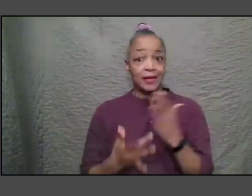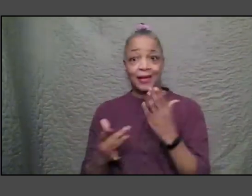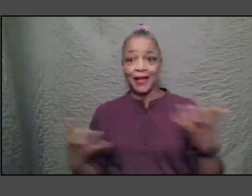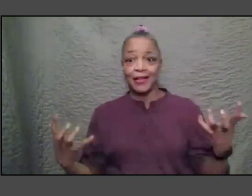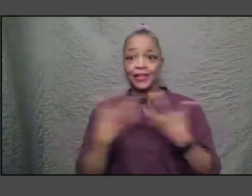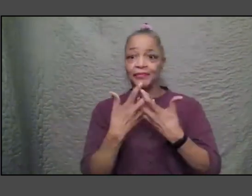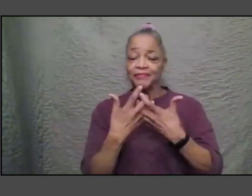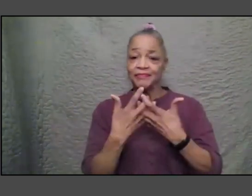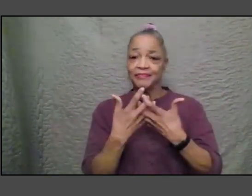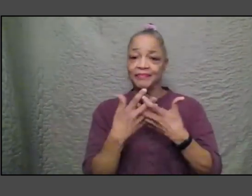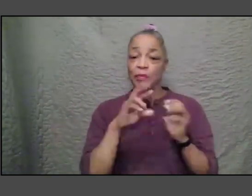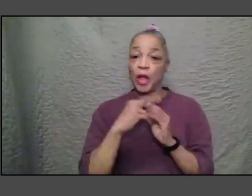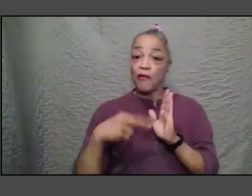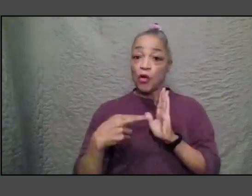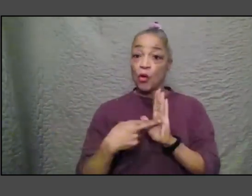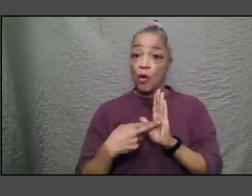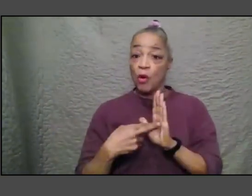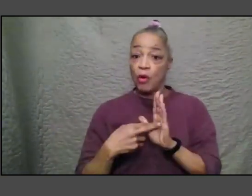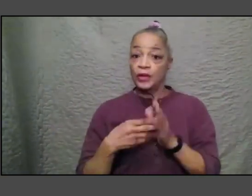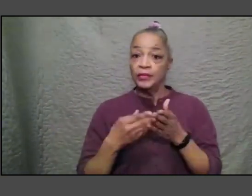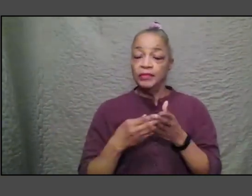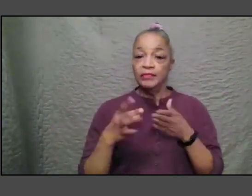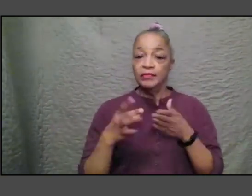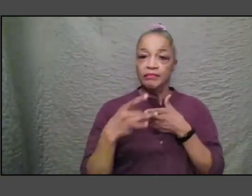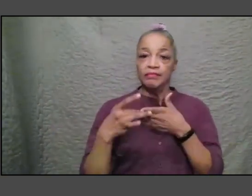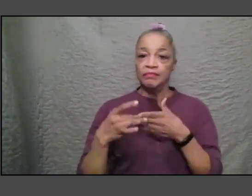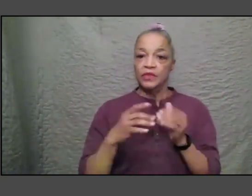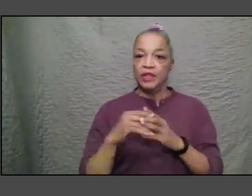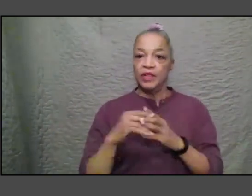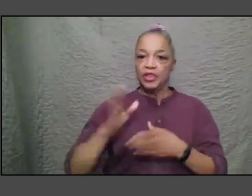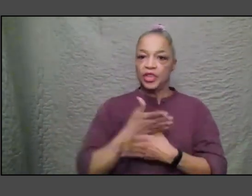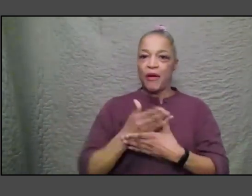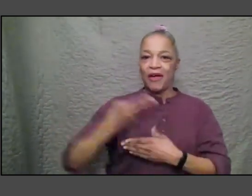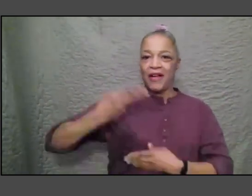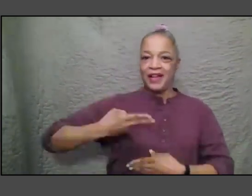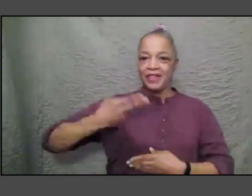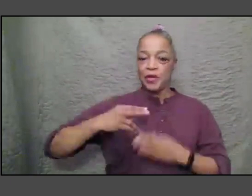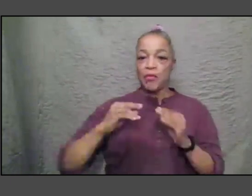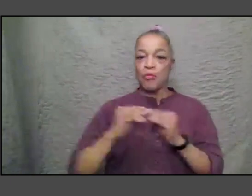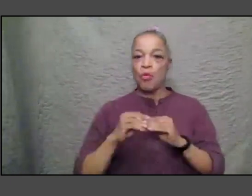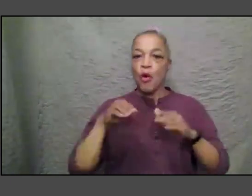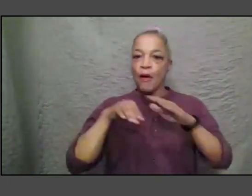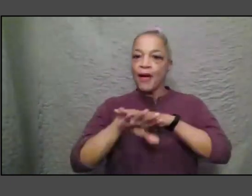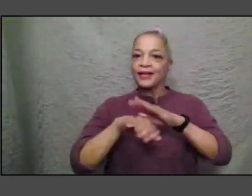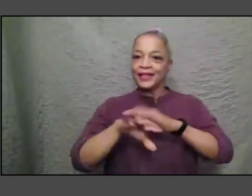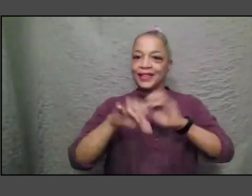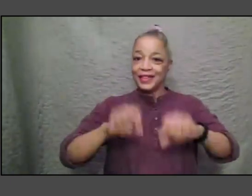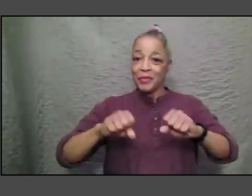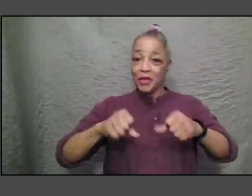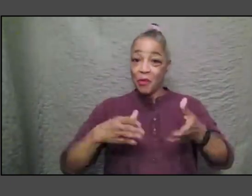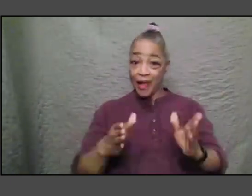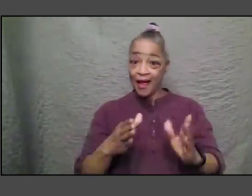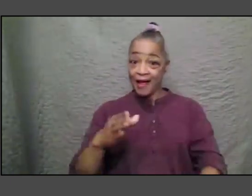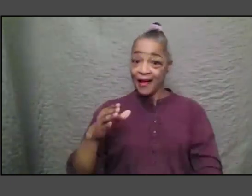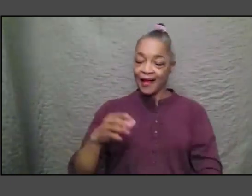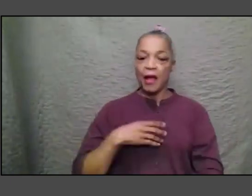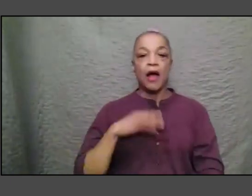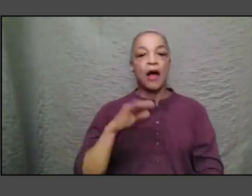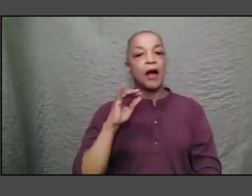our traditions of sharing our history in a more accessible way and yeah we haven't talked yet about technology and you've got so